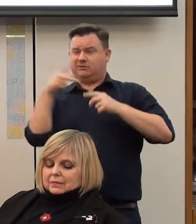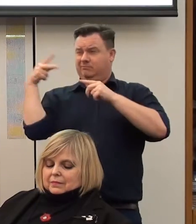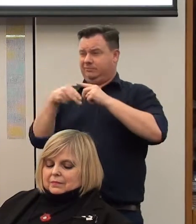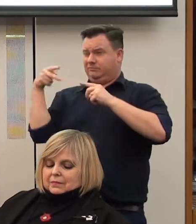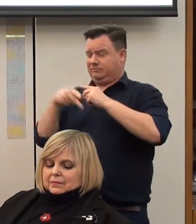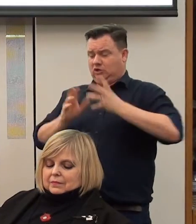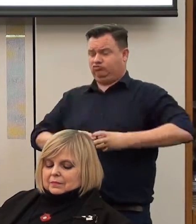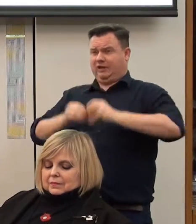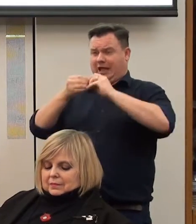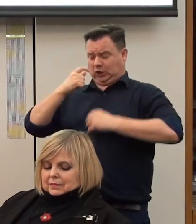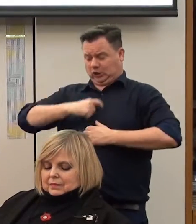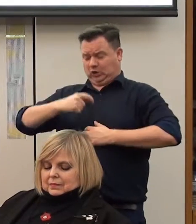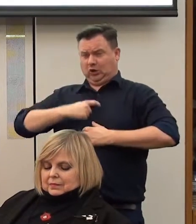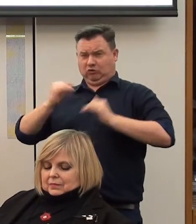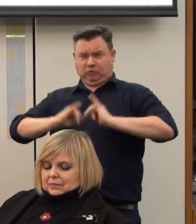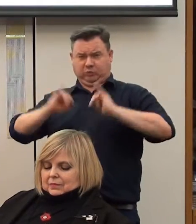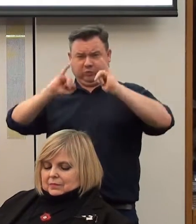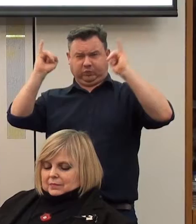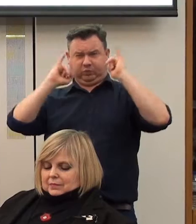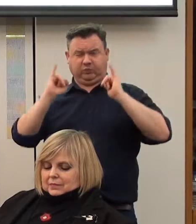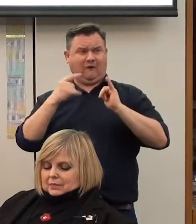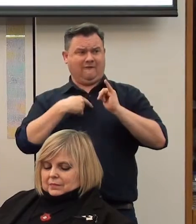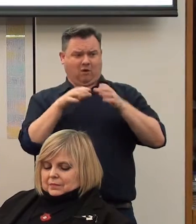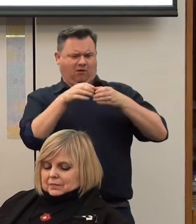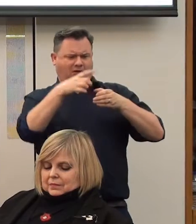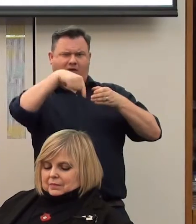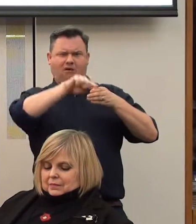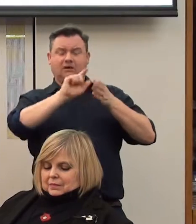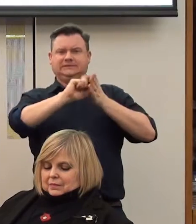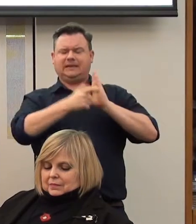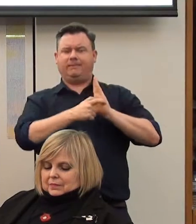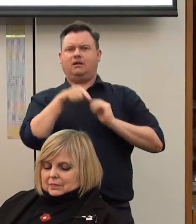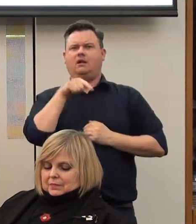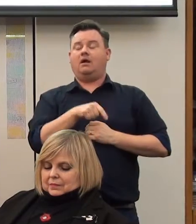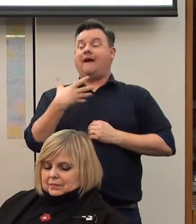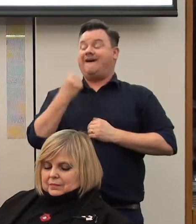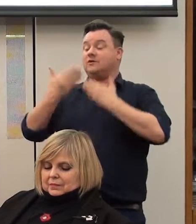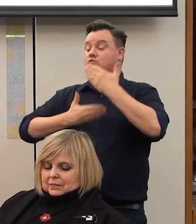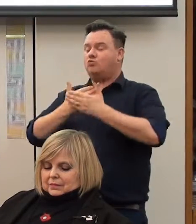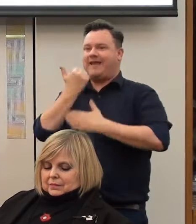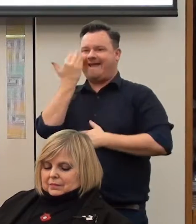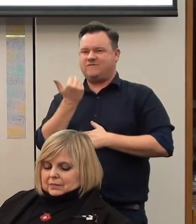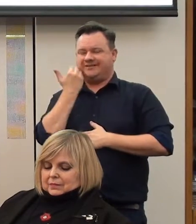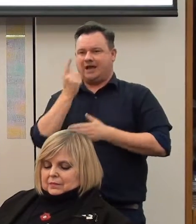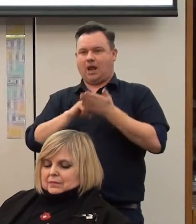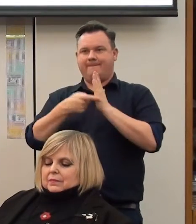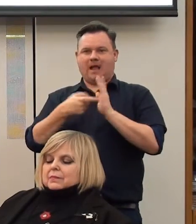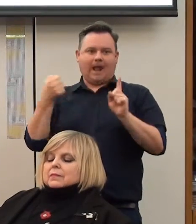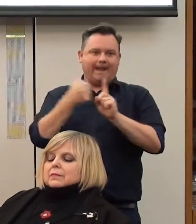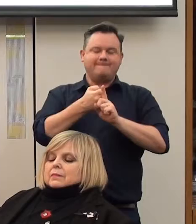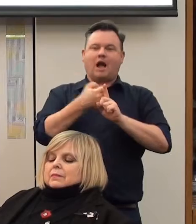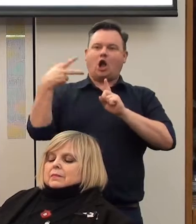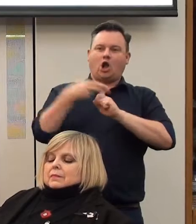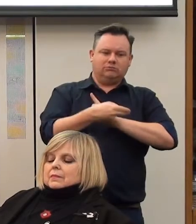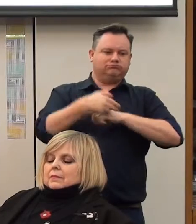things and creating a human catastrophe for a set of people. And there are stories almost on a daily basis about the impact of those